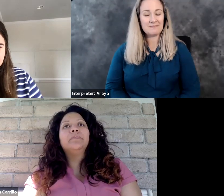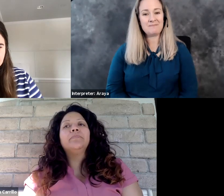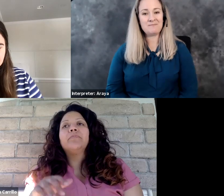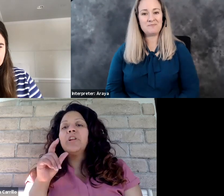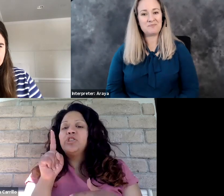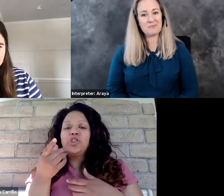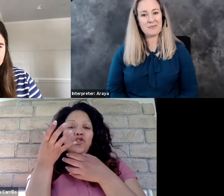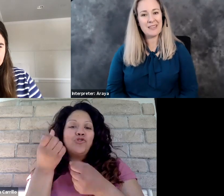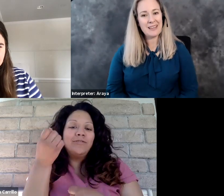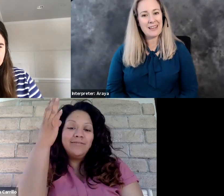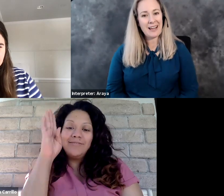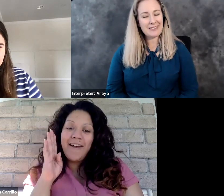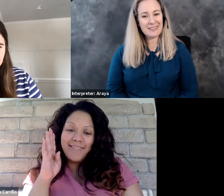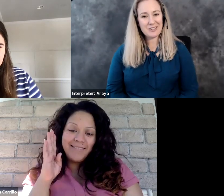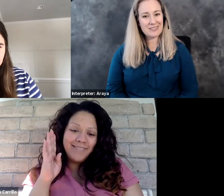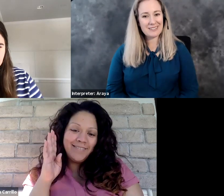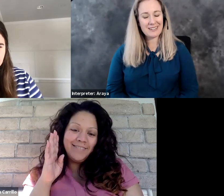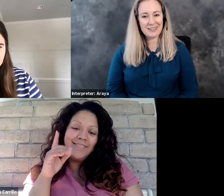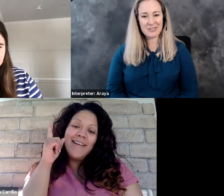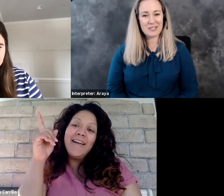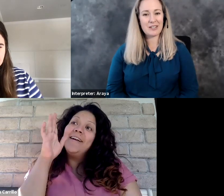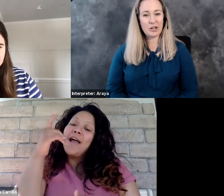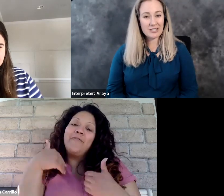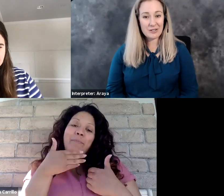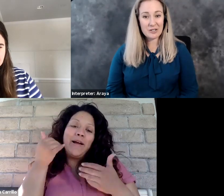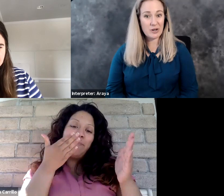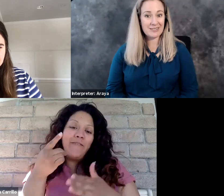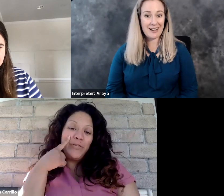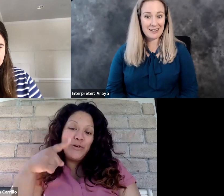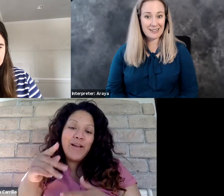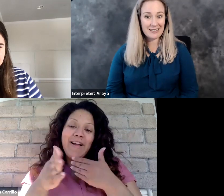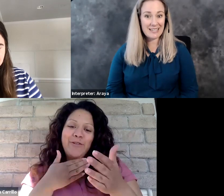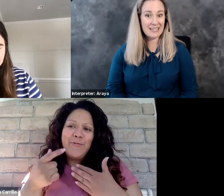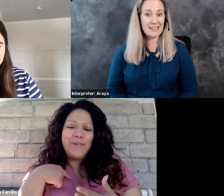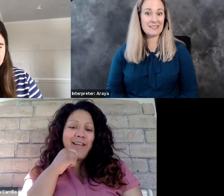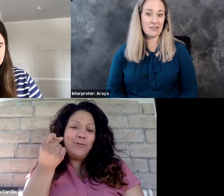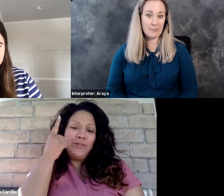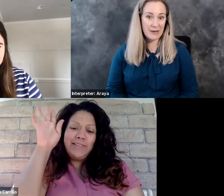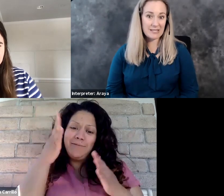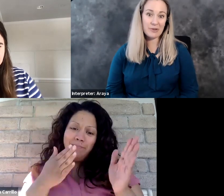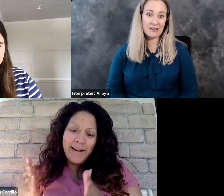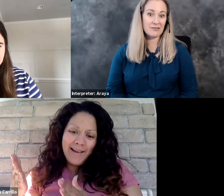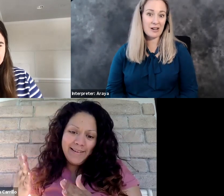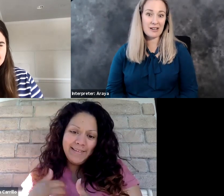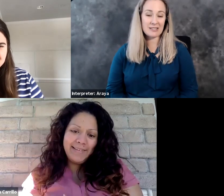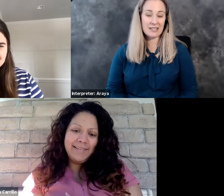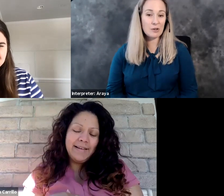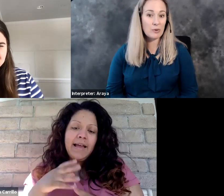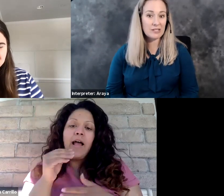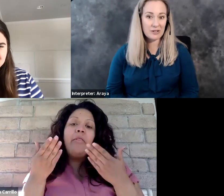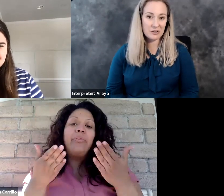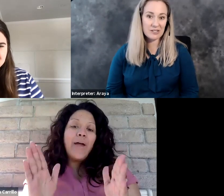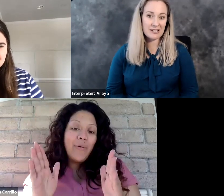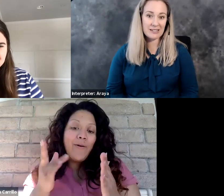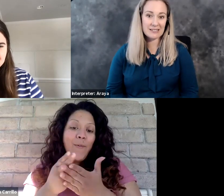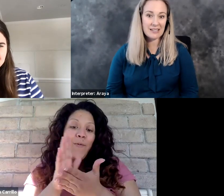Hmm. I think just, just encouraging you to trust God. He has got the best plan for us, even